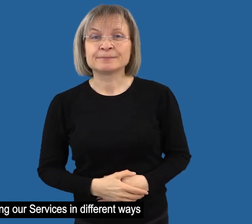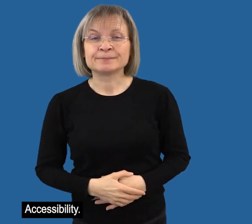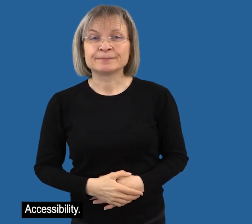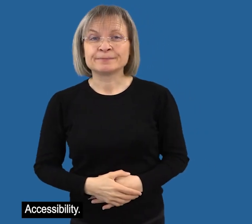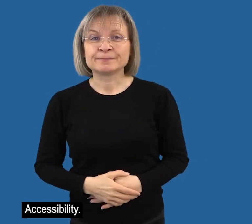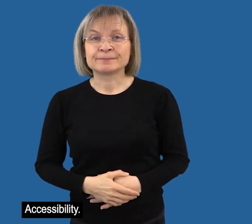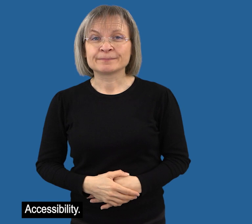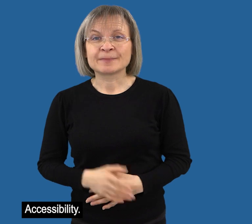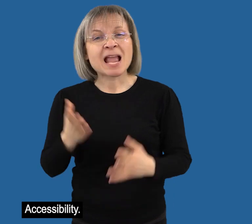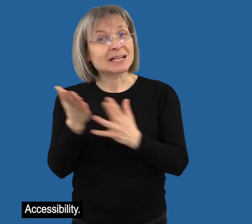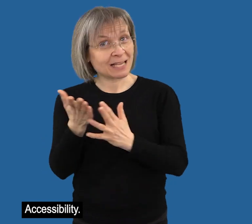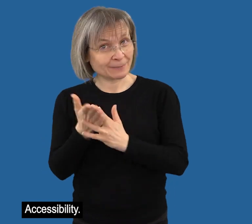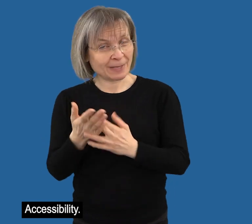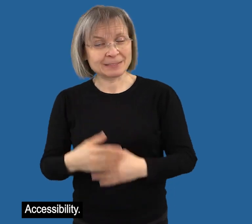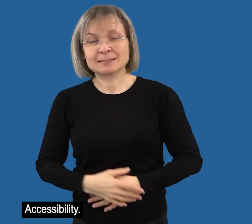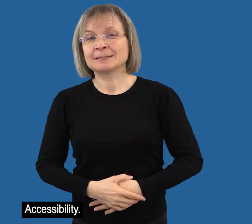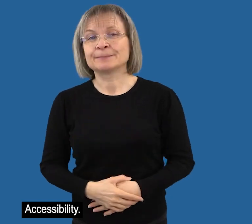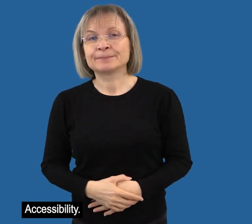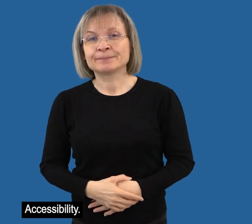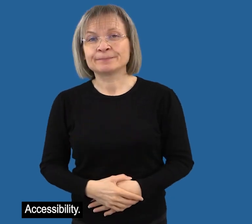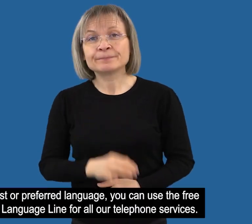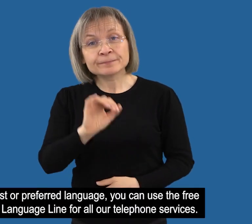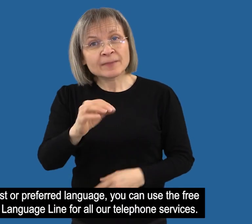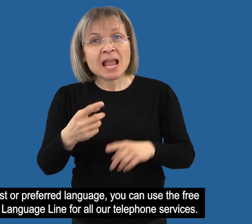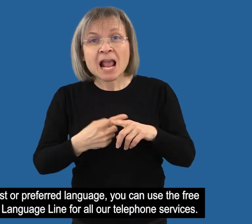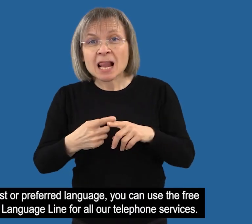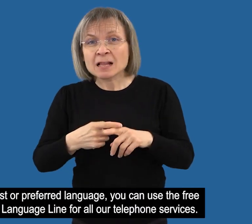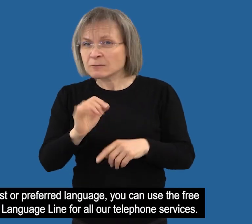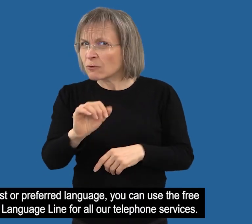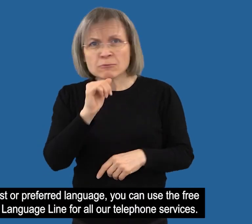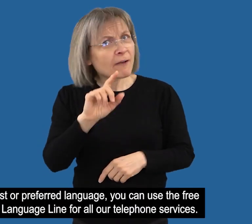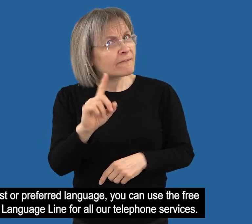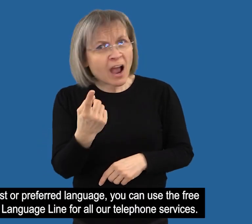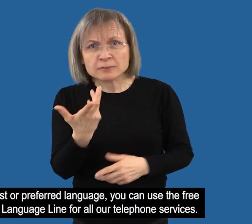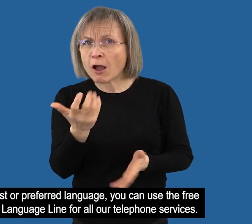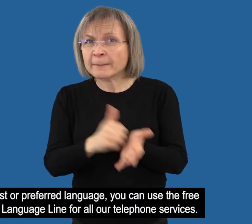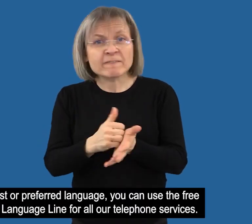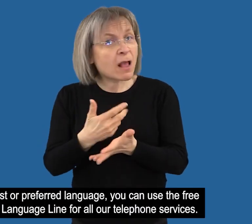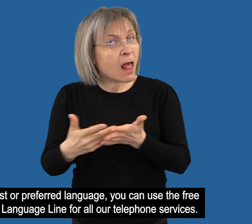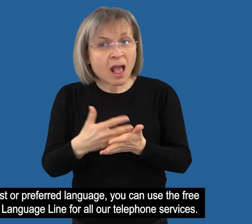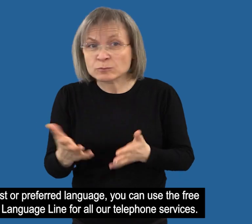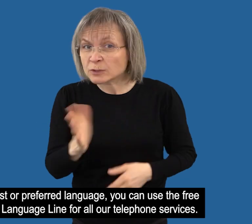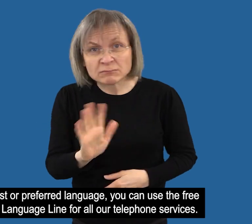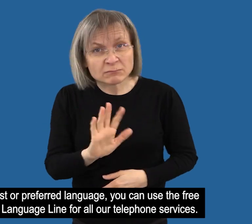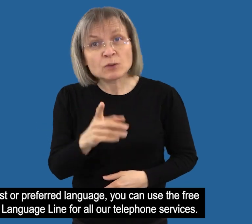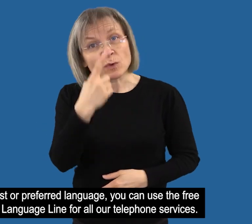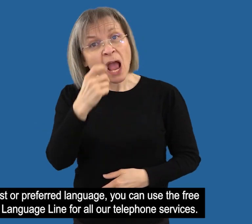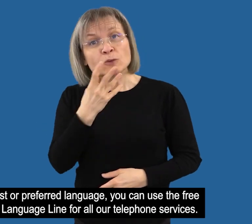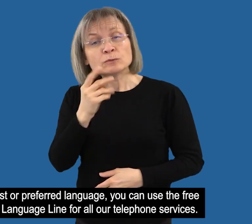If English is not your first or preferred language, you can use the free interpretation service, Language Line,